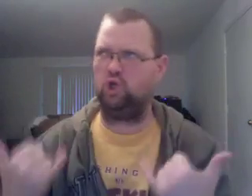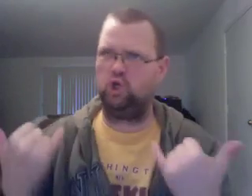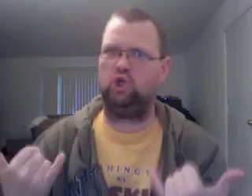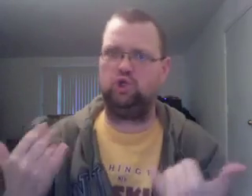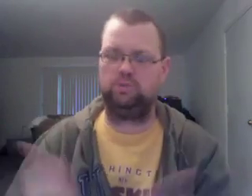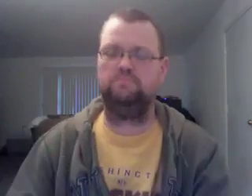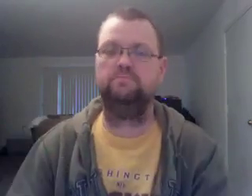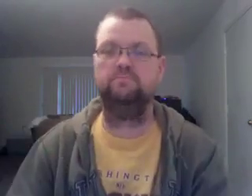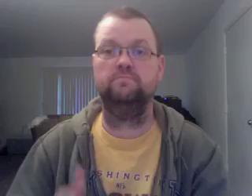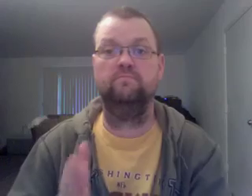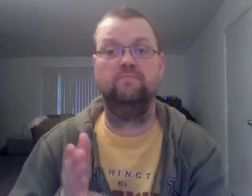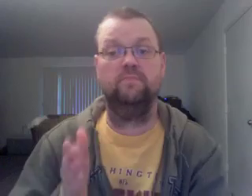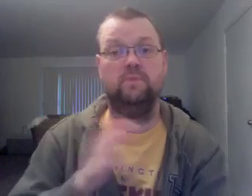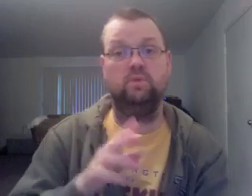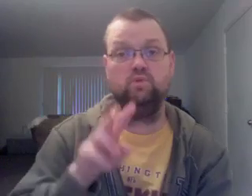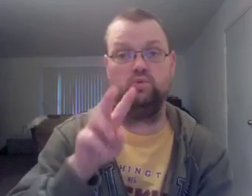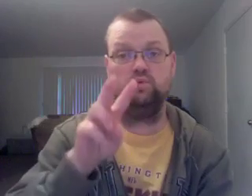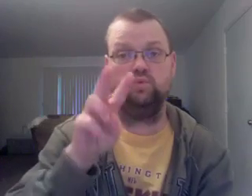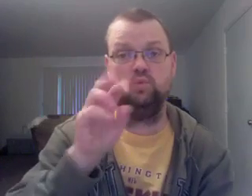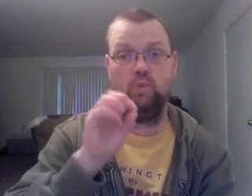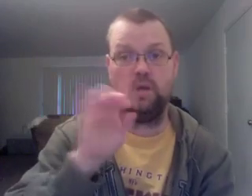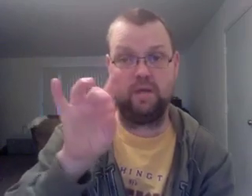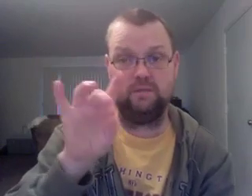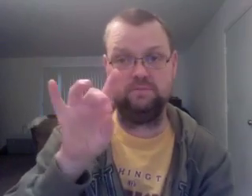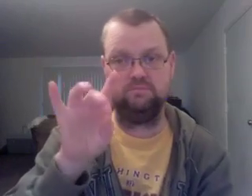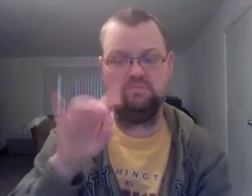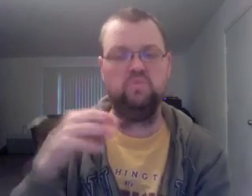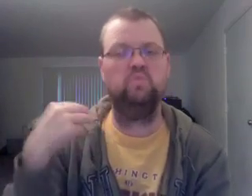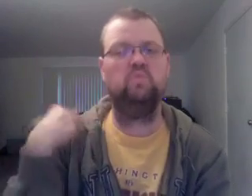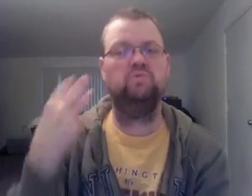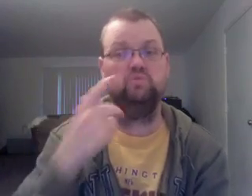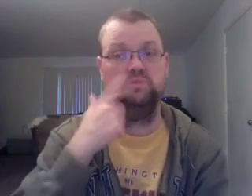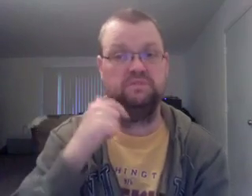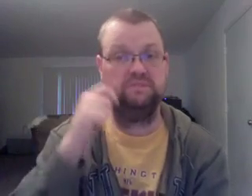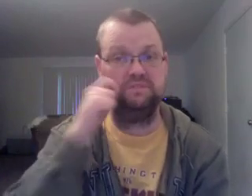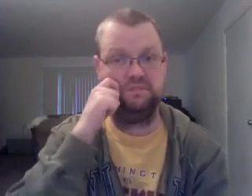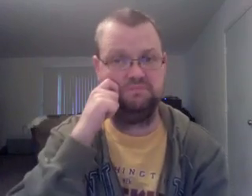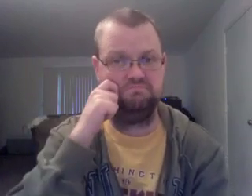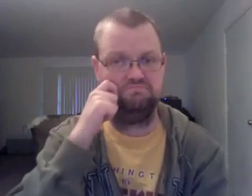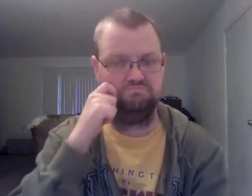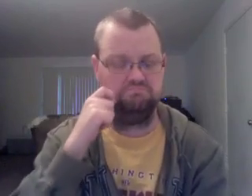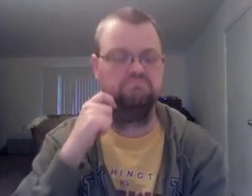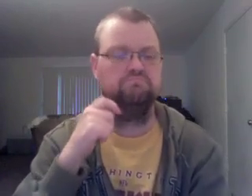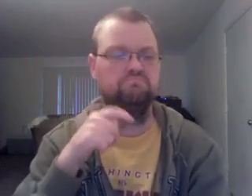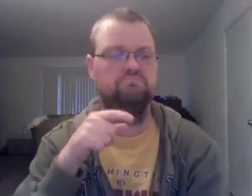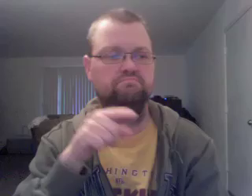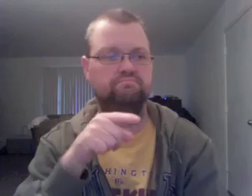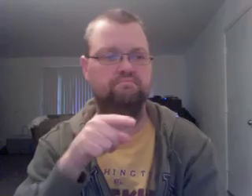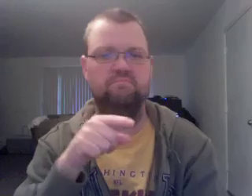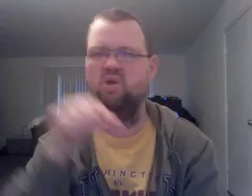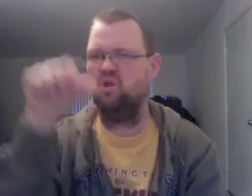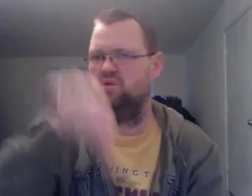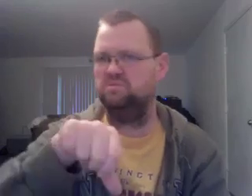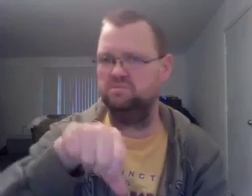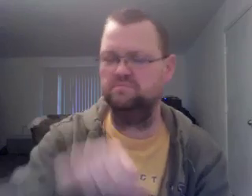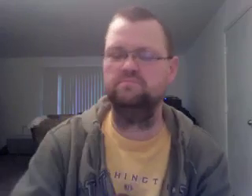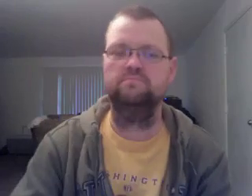so they're becoming a little bit earlier than on the field. The five of Casey Kane, all of those cars out of the Hendricks Stable, running